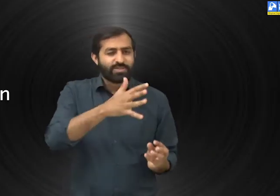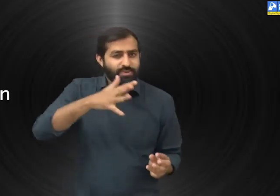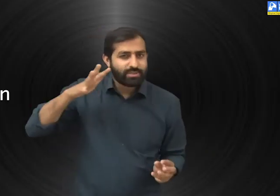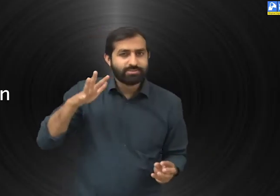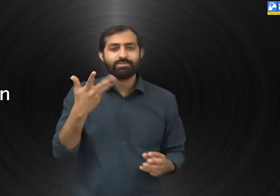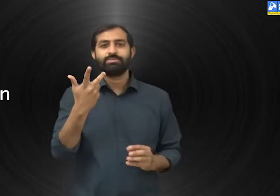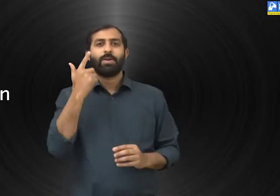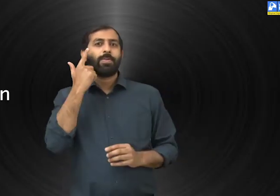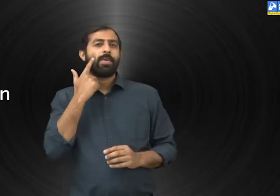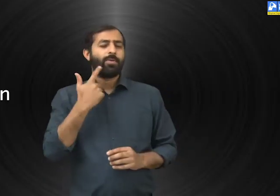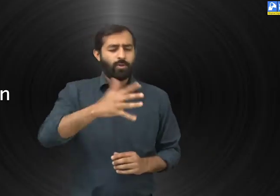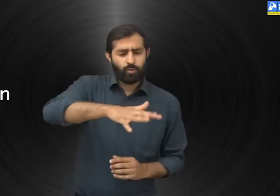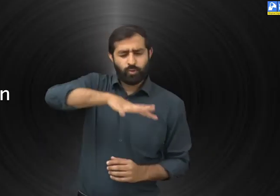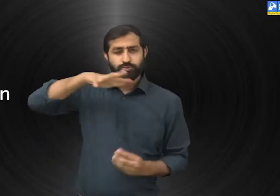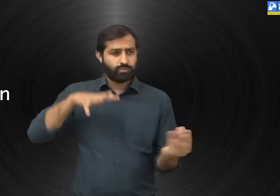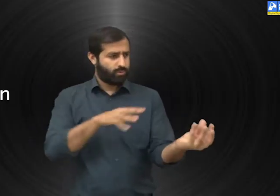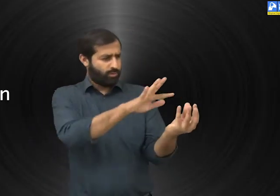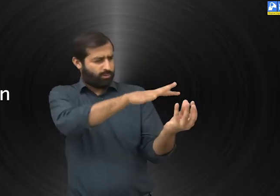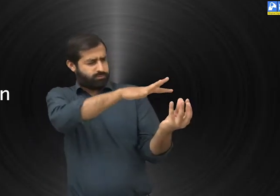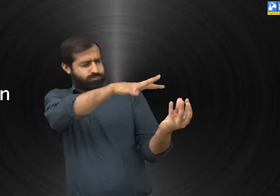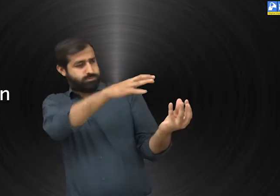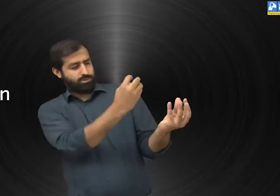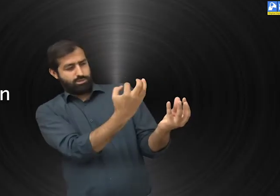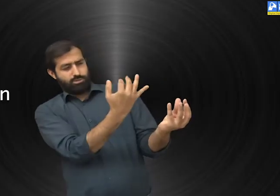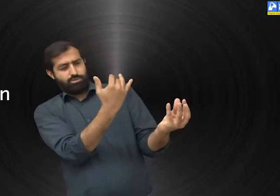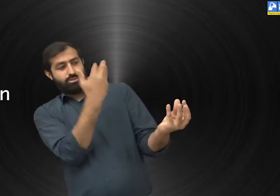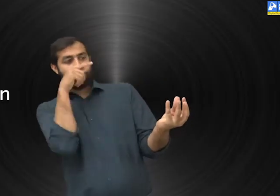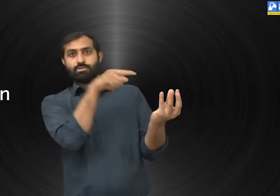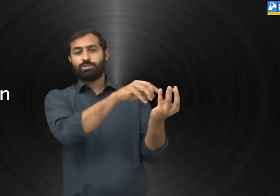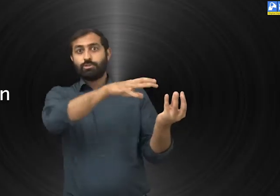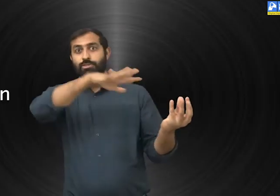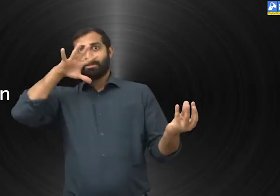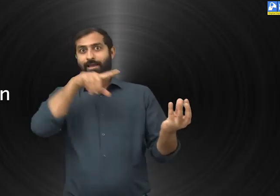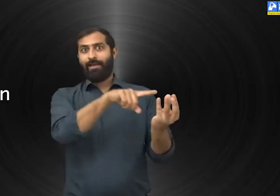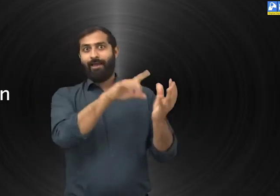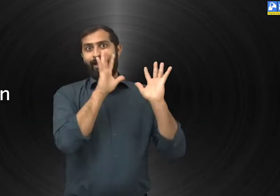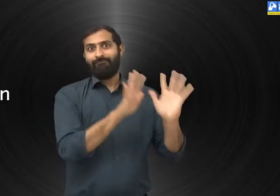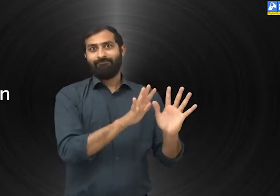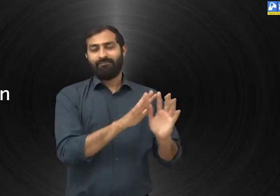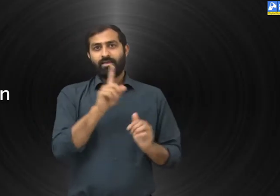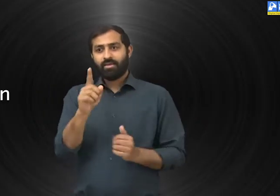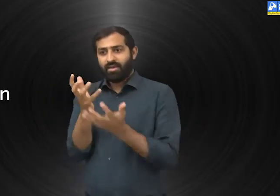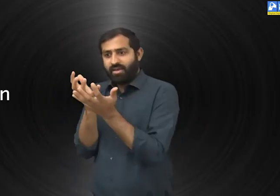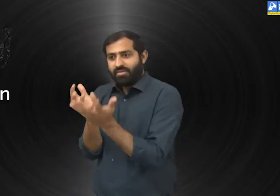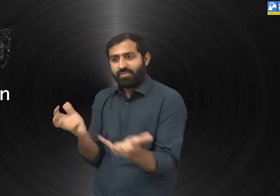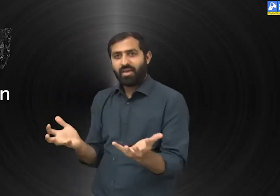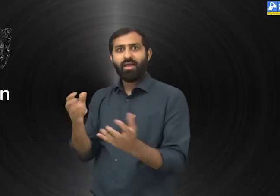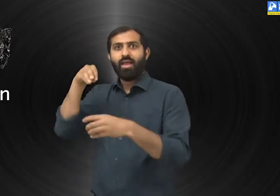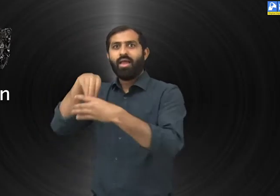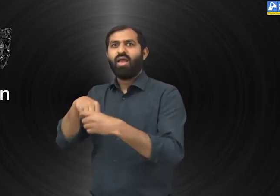They have a shiny surface in their pure state. And non-metals do not have luster like metals. But there are